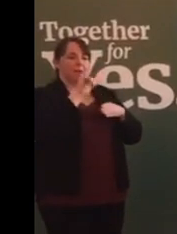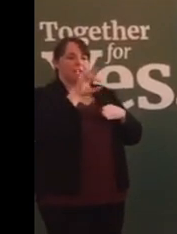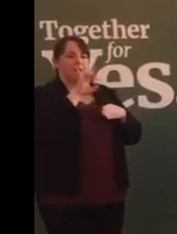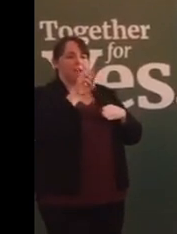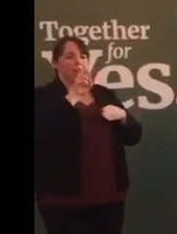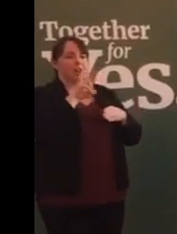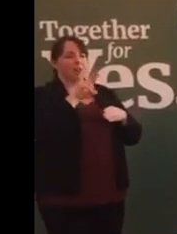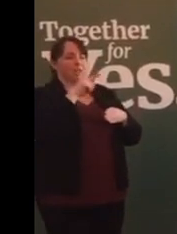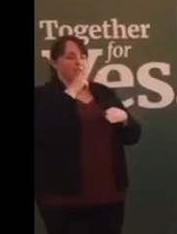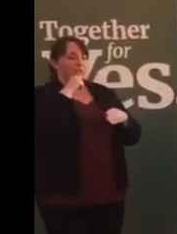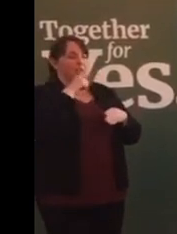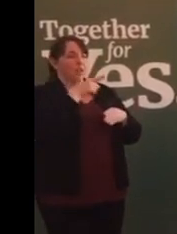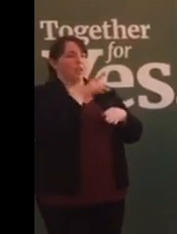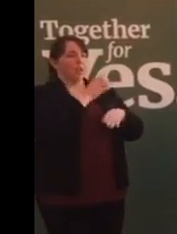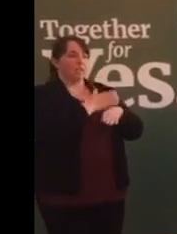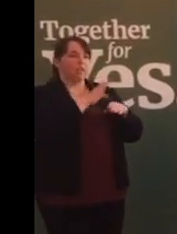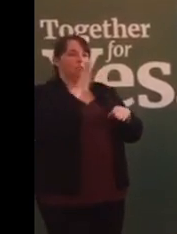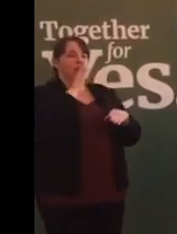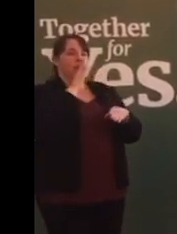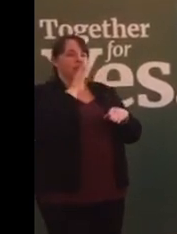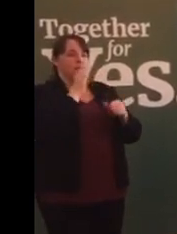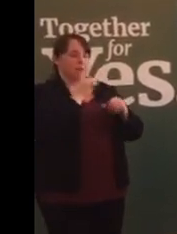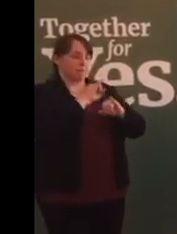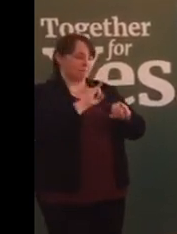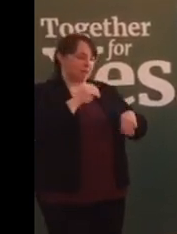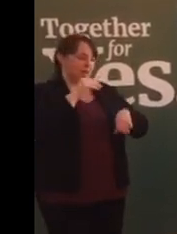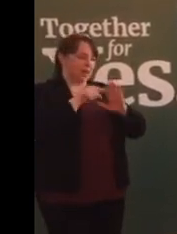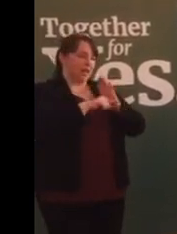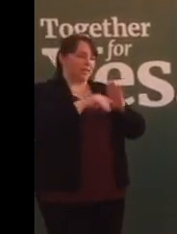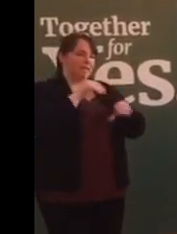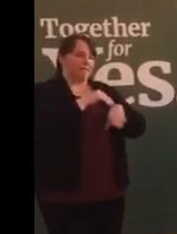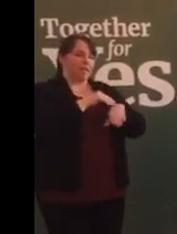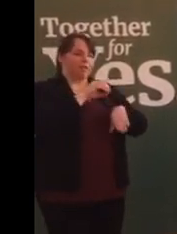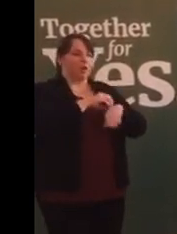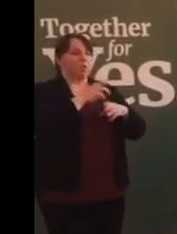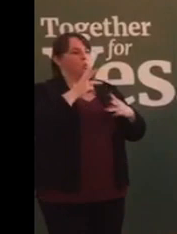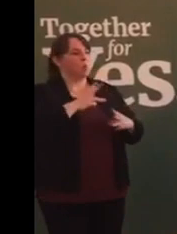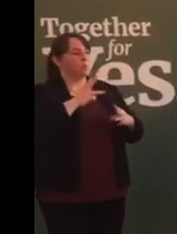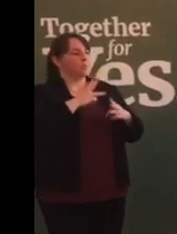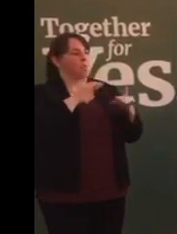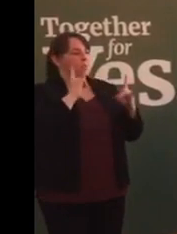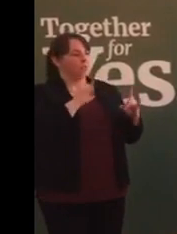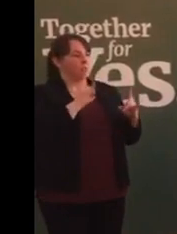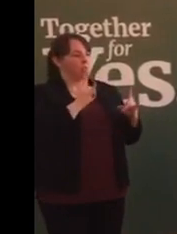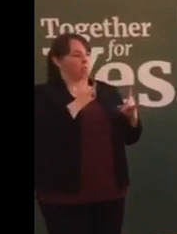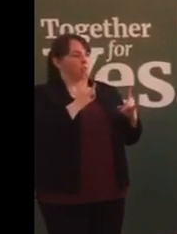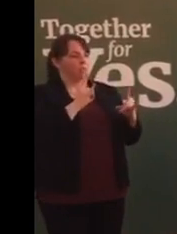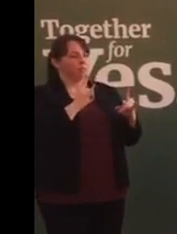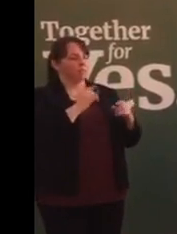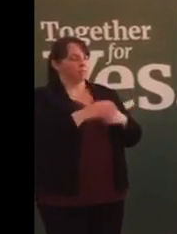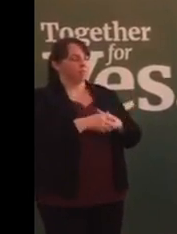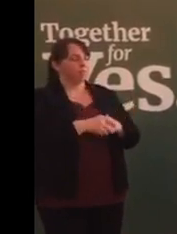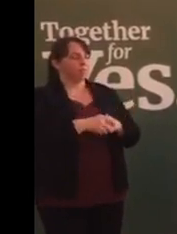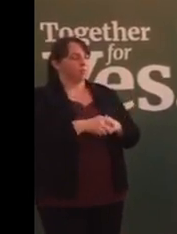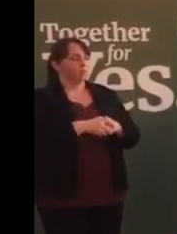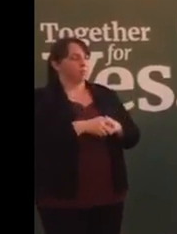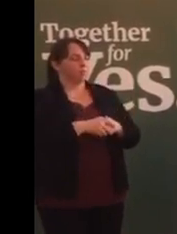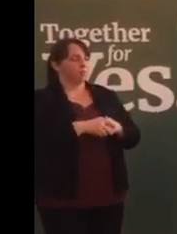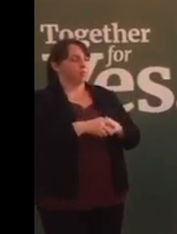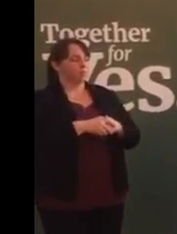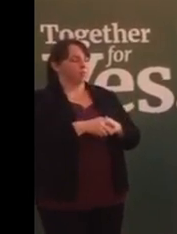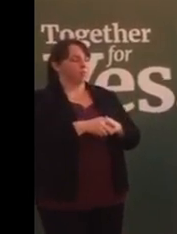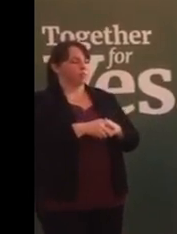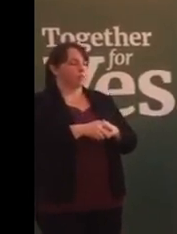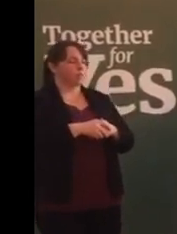enduring negative effect on women's health and well-being. And I know